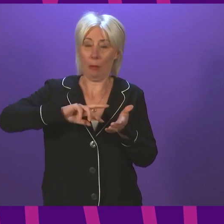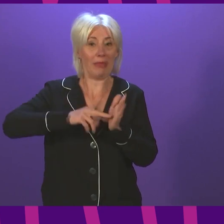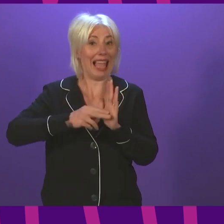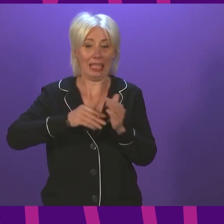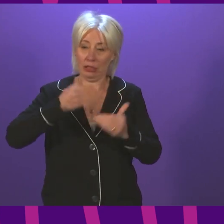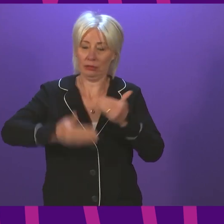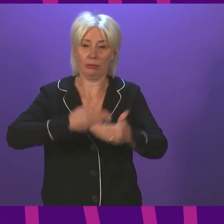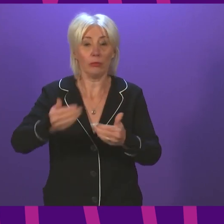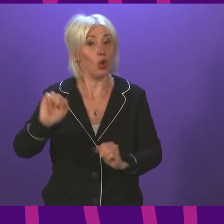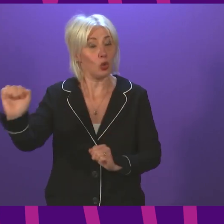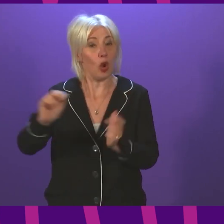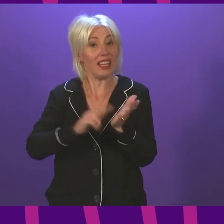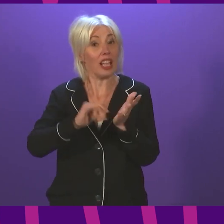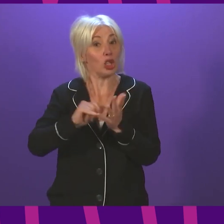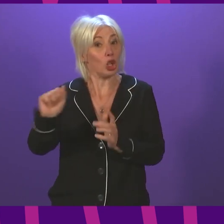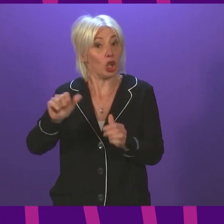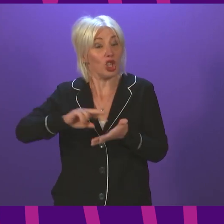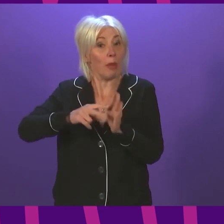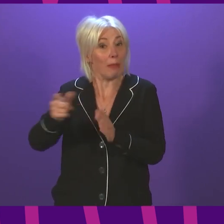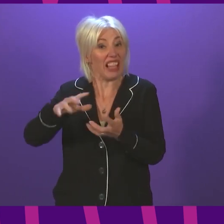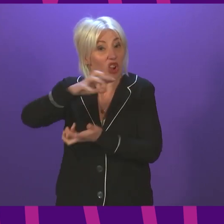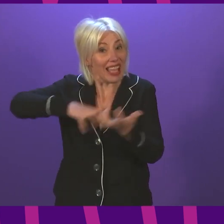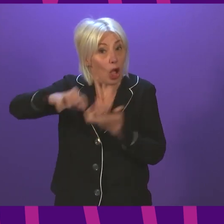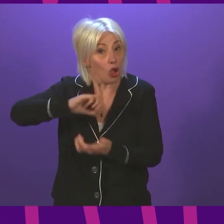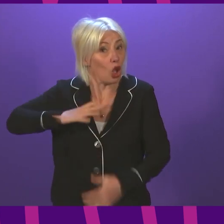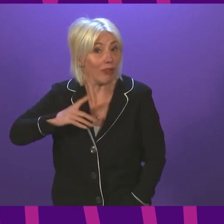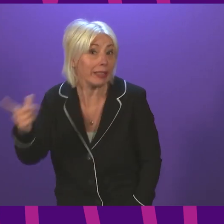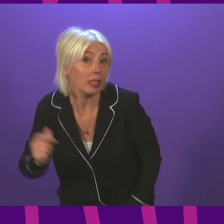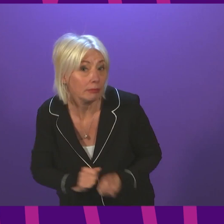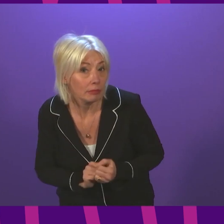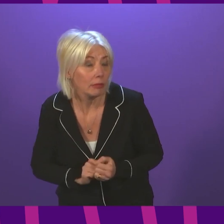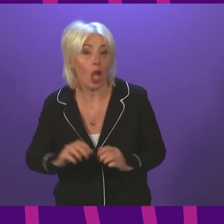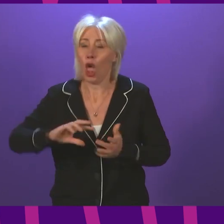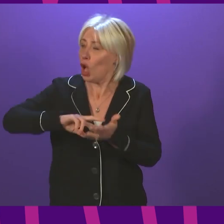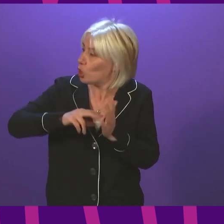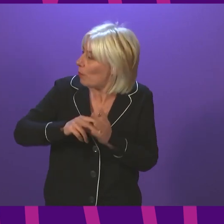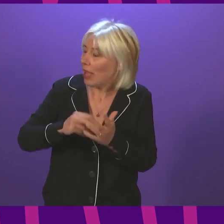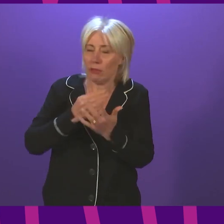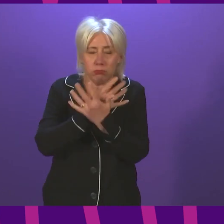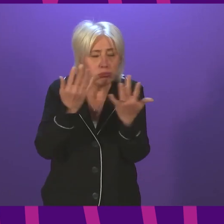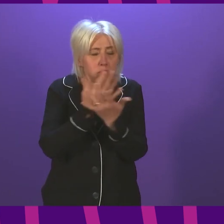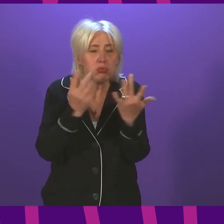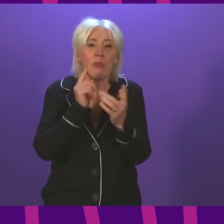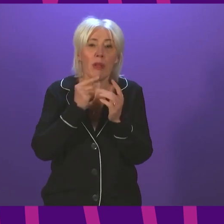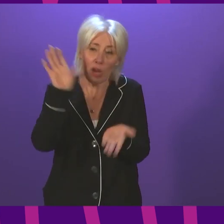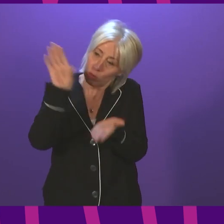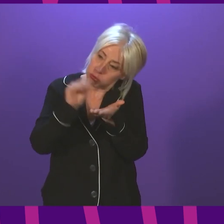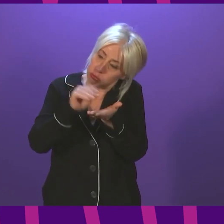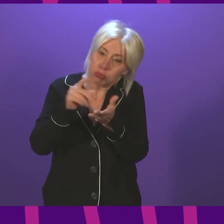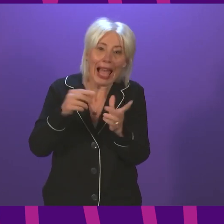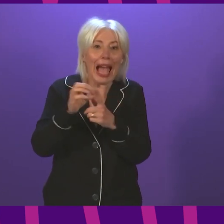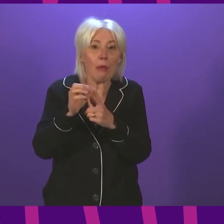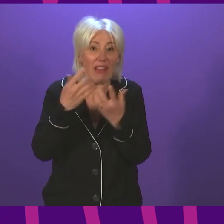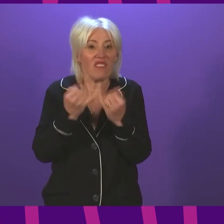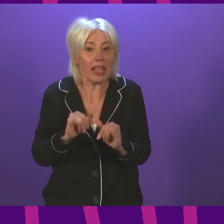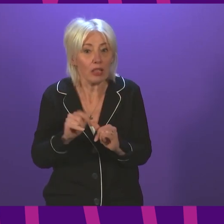So it turns out Nicola Sturgeon planned for this chaos. She planned for hundreds of thousands of people to try to download an app and